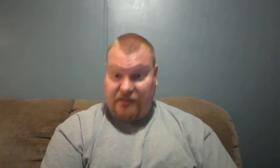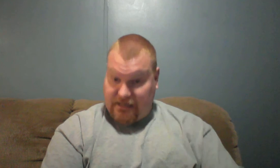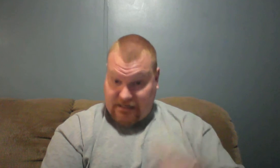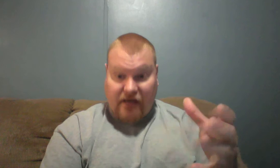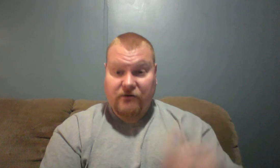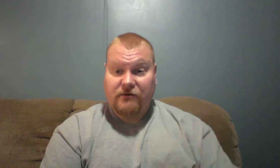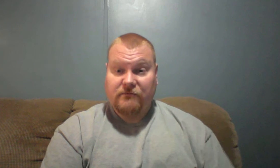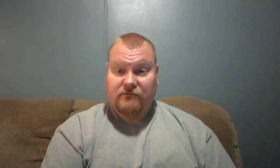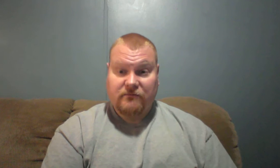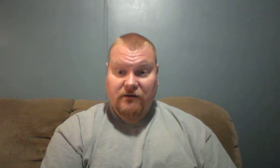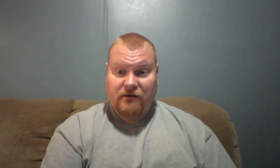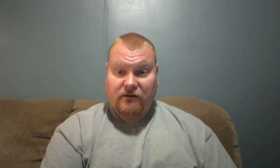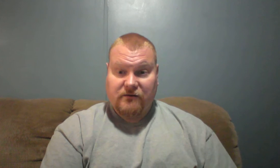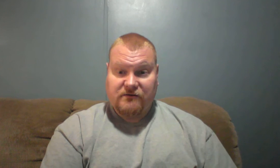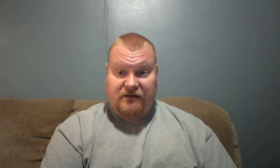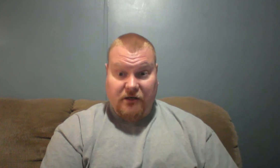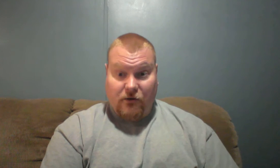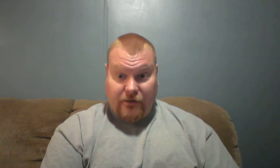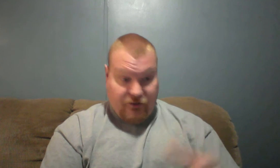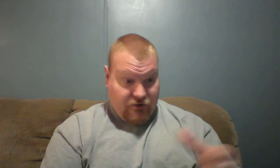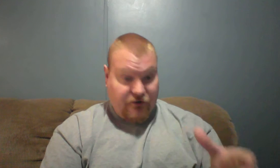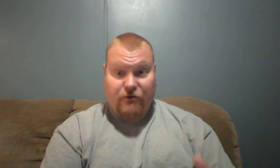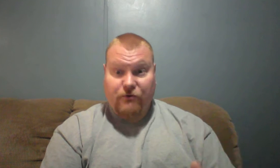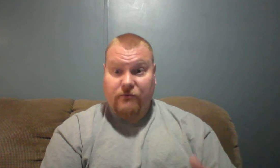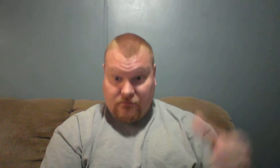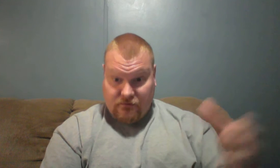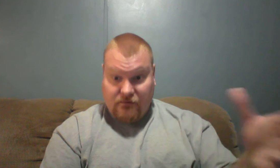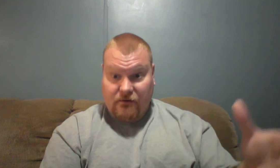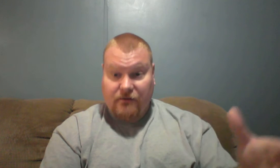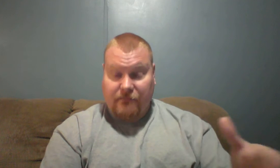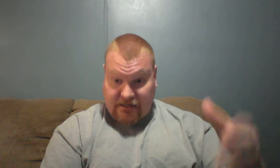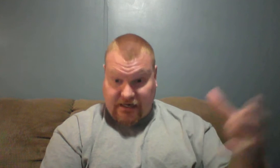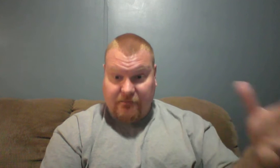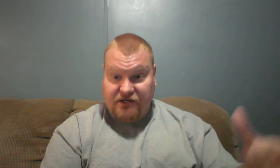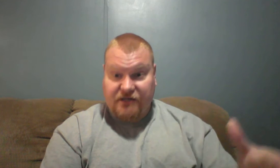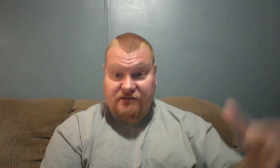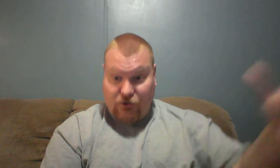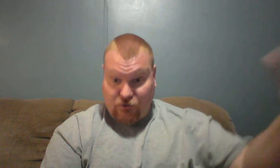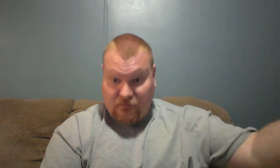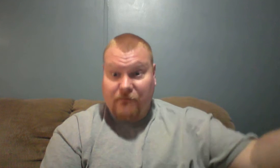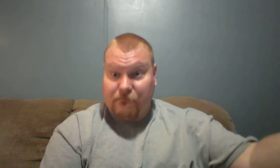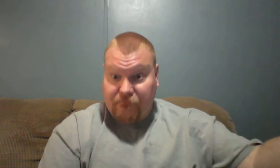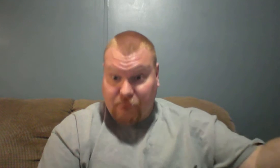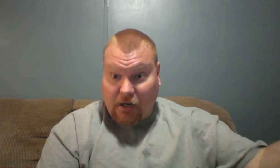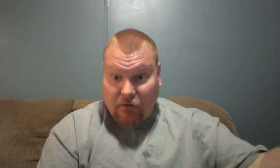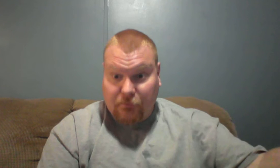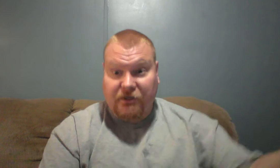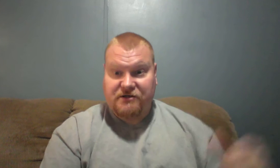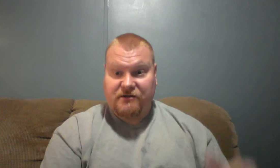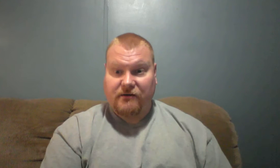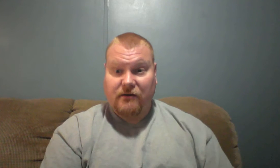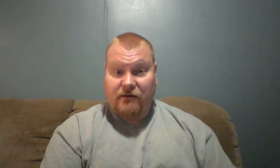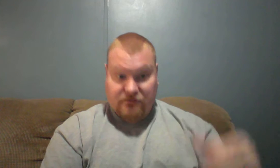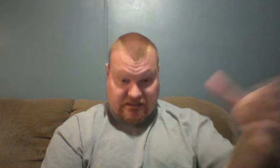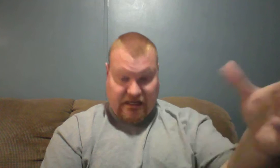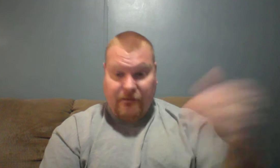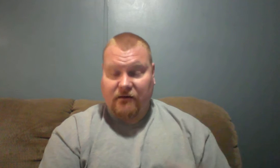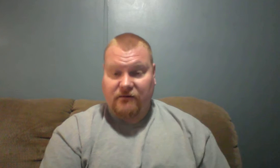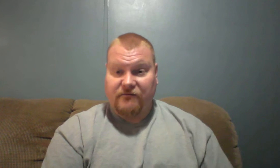they encountered said, you know, we admire you by the name of Jesus whom Paul preaches to come out of this